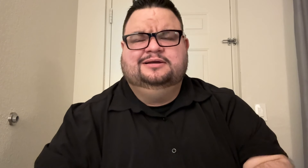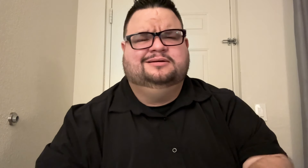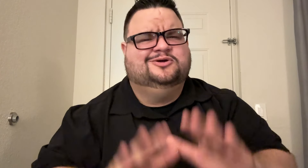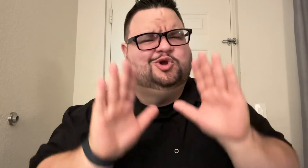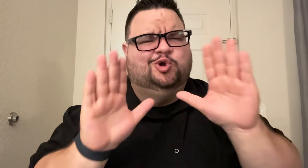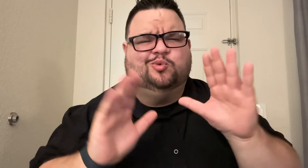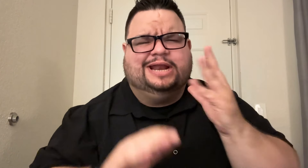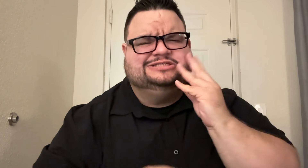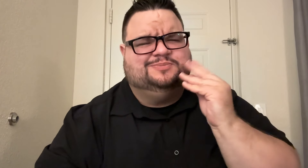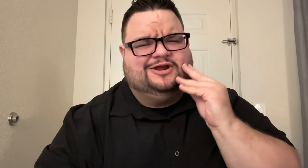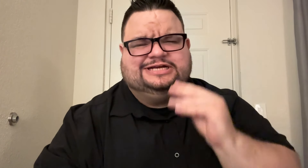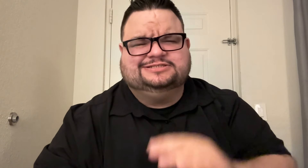Great experience.